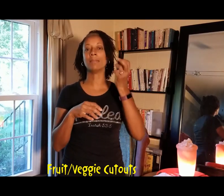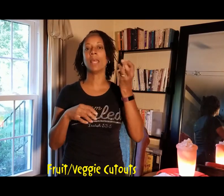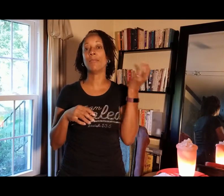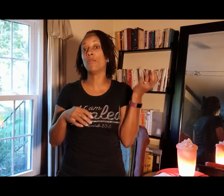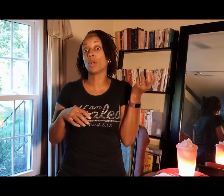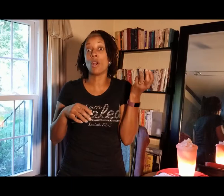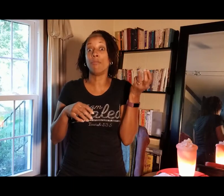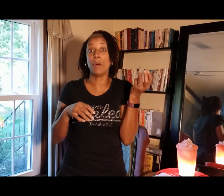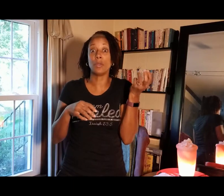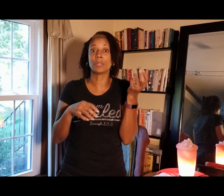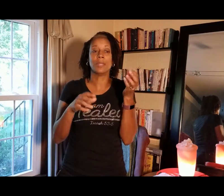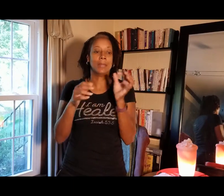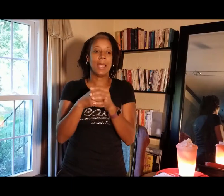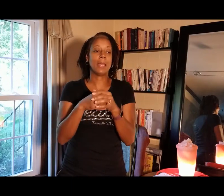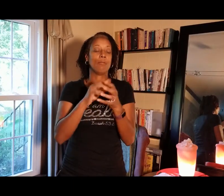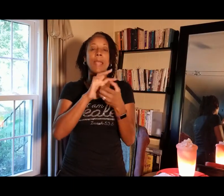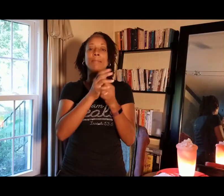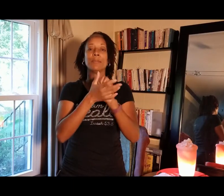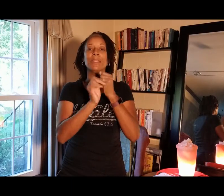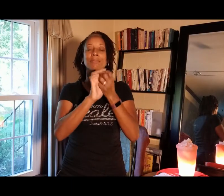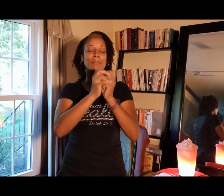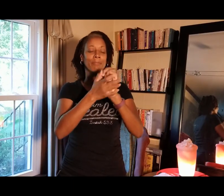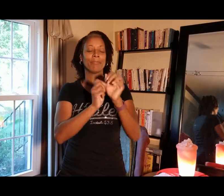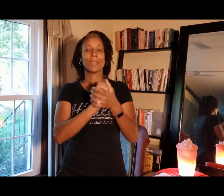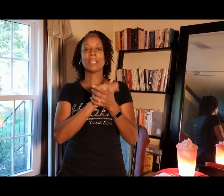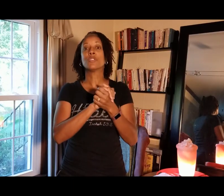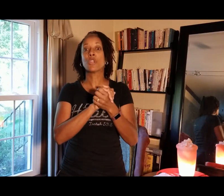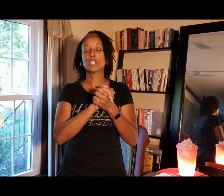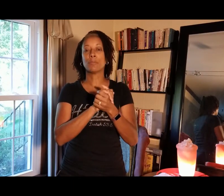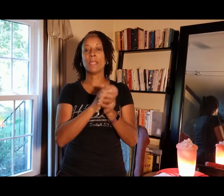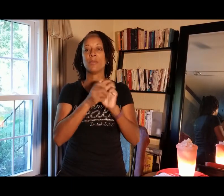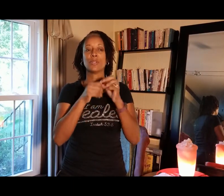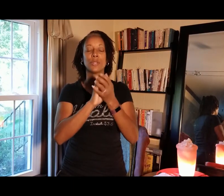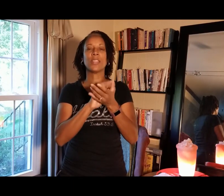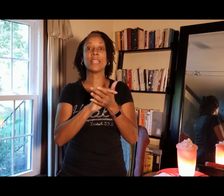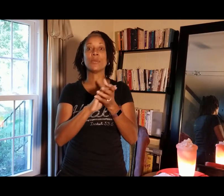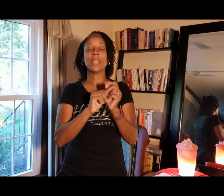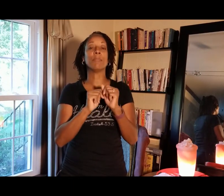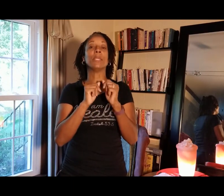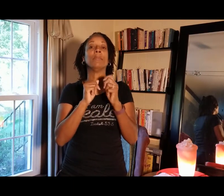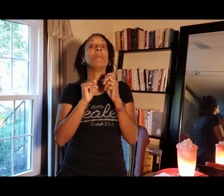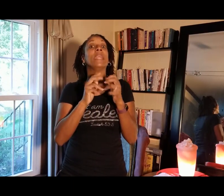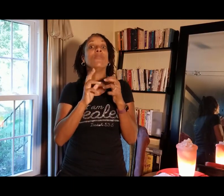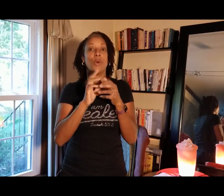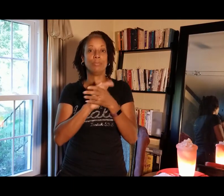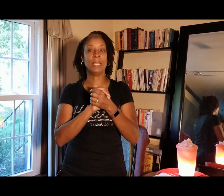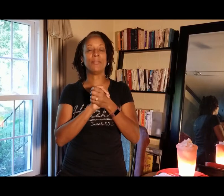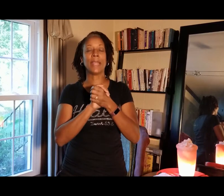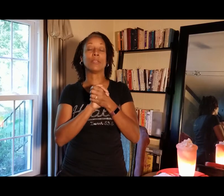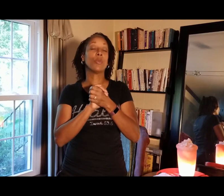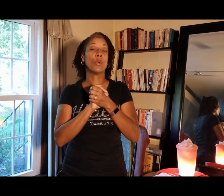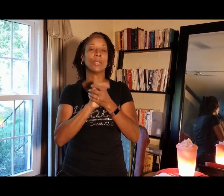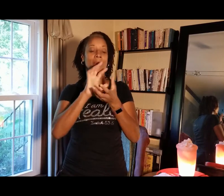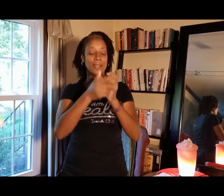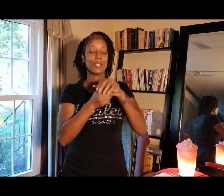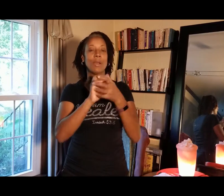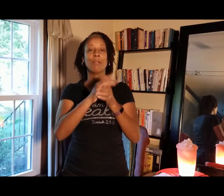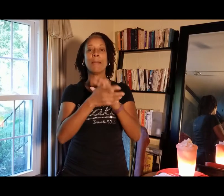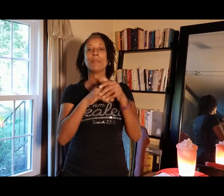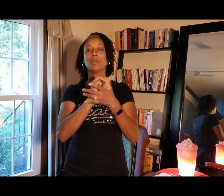have four golf balls and I wrapped them in construction paper so that they would not be painful if they got thrown. So I wrapped them